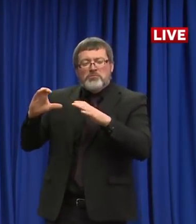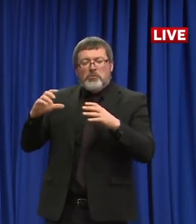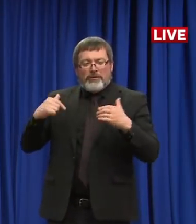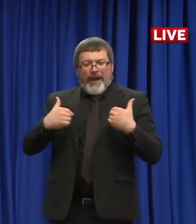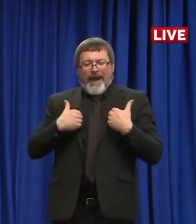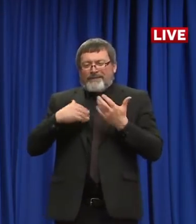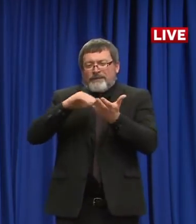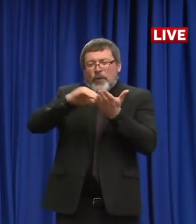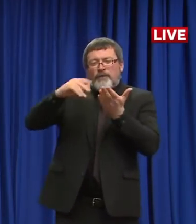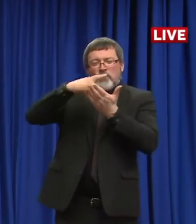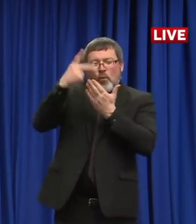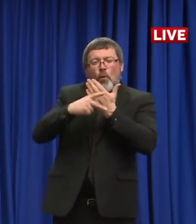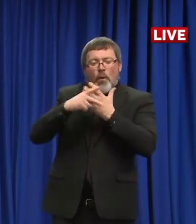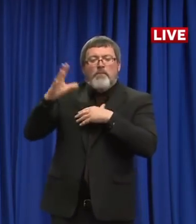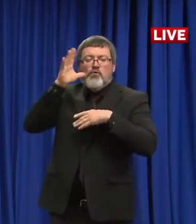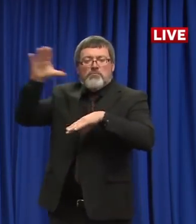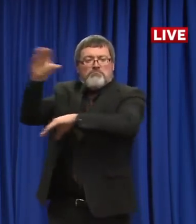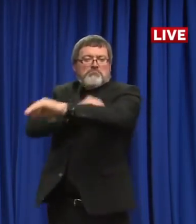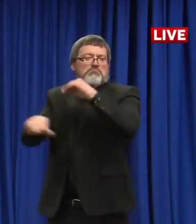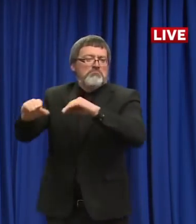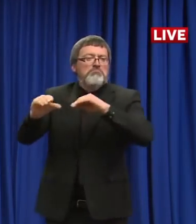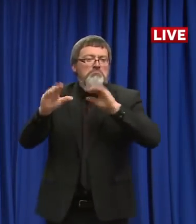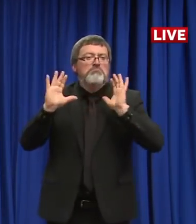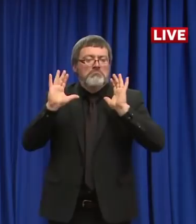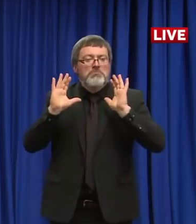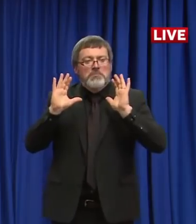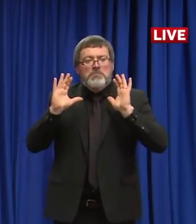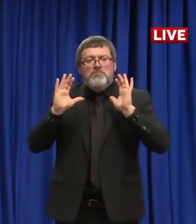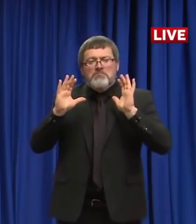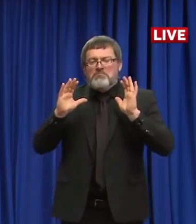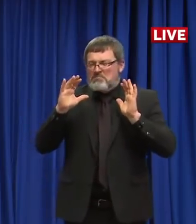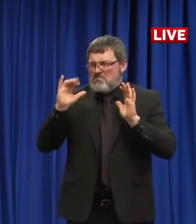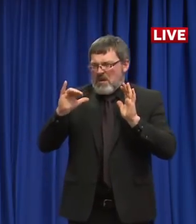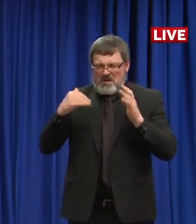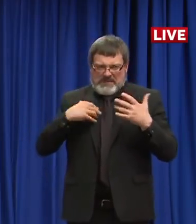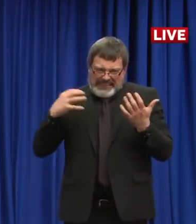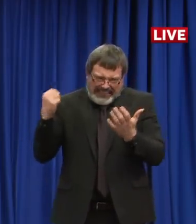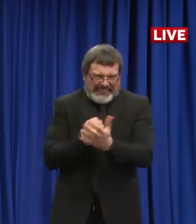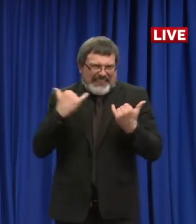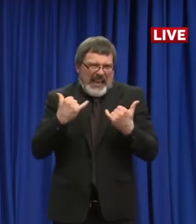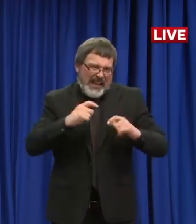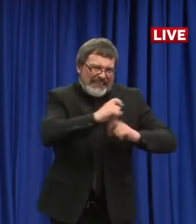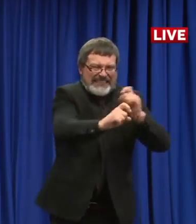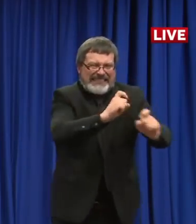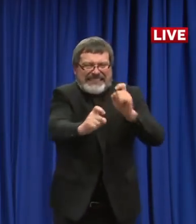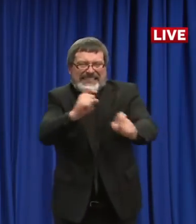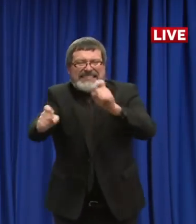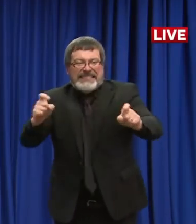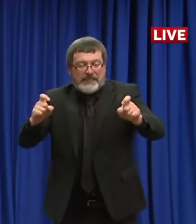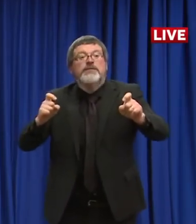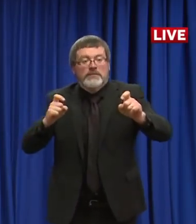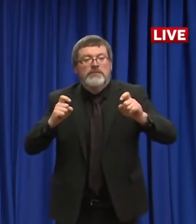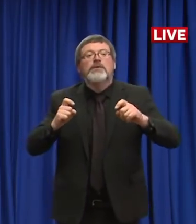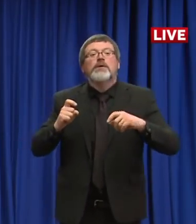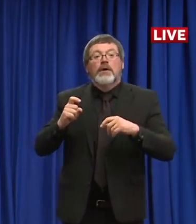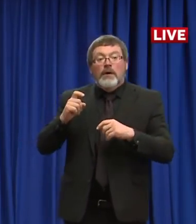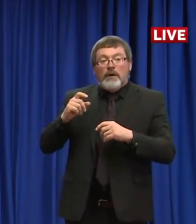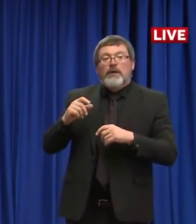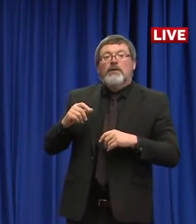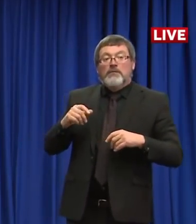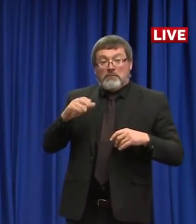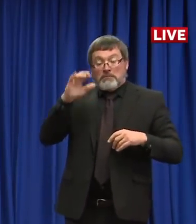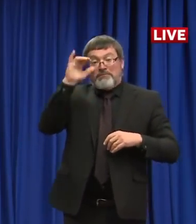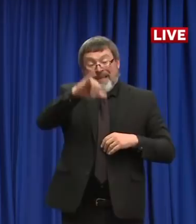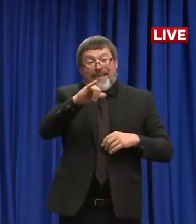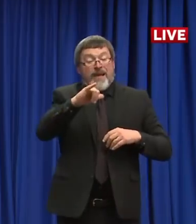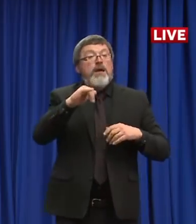Qualifying organizations can file an application through an online portal that will go live as soon as tomorrow. To participate,